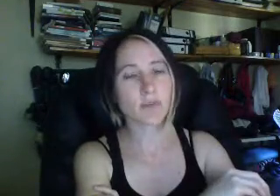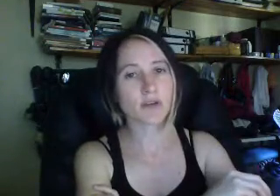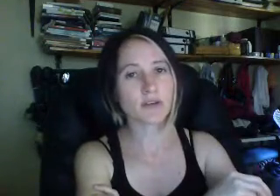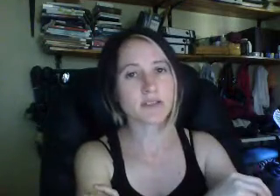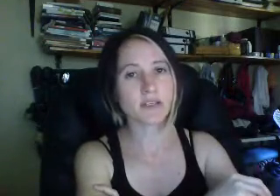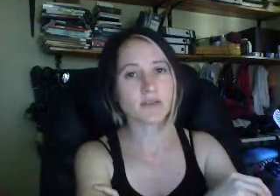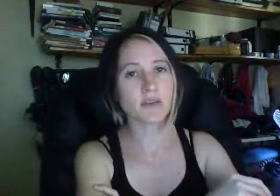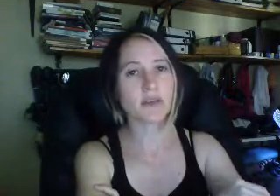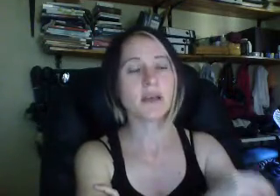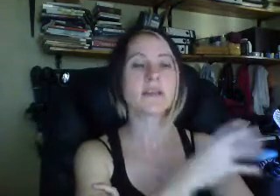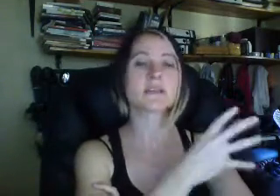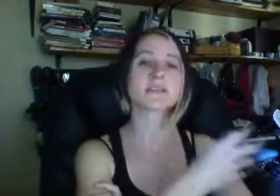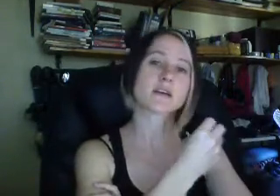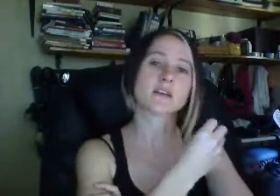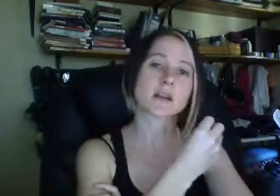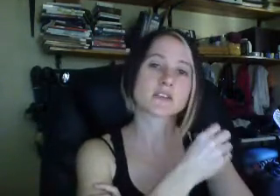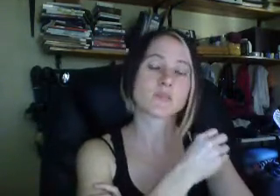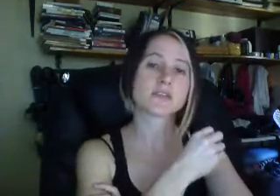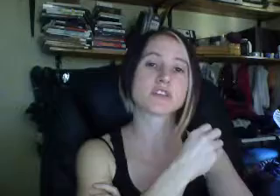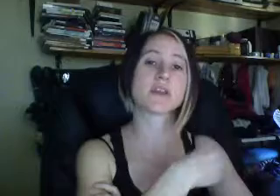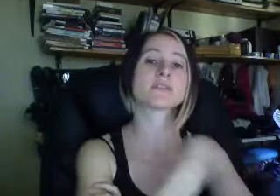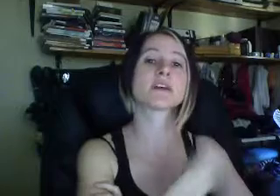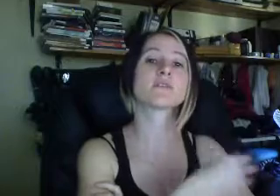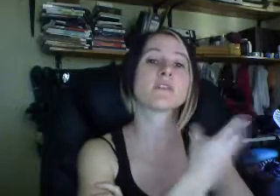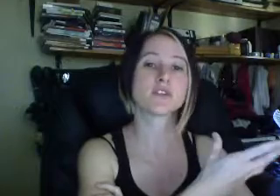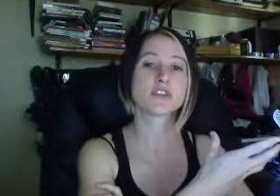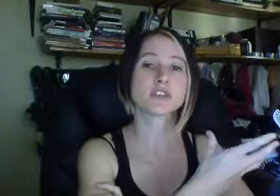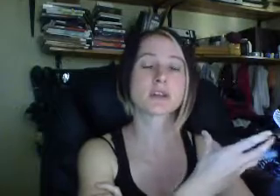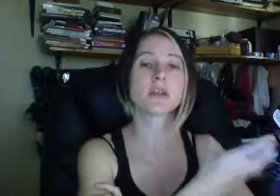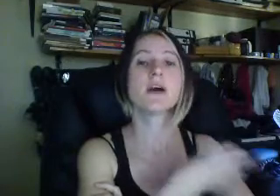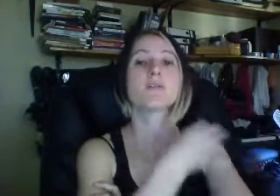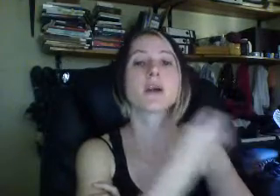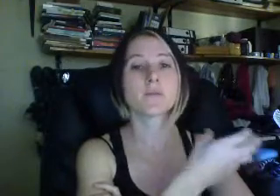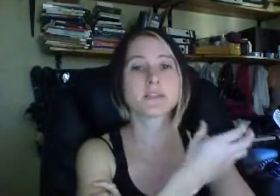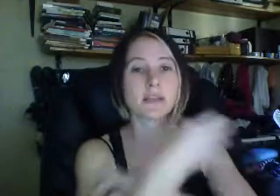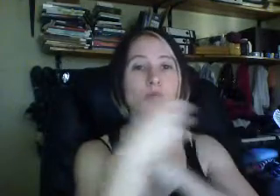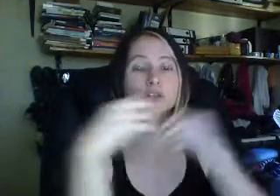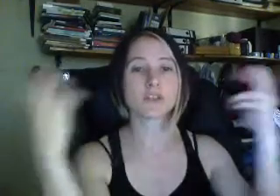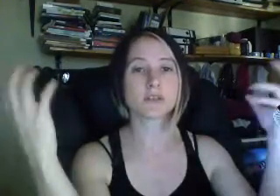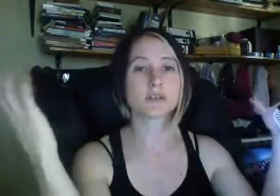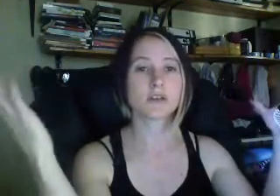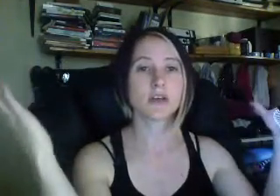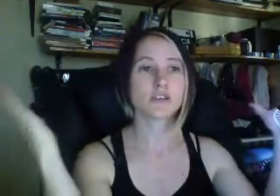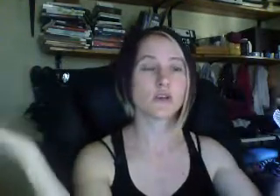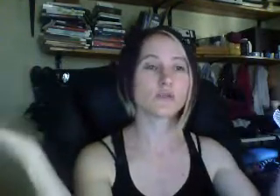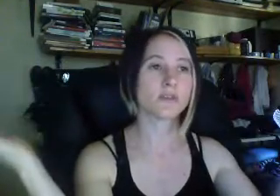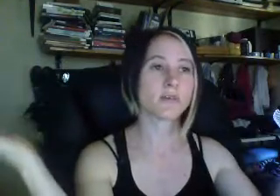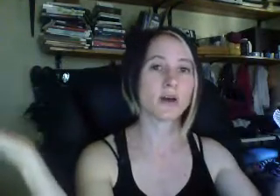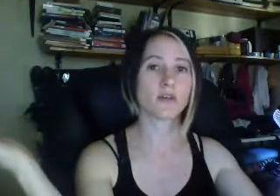happening on the TV, they suck it in like a sponge, and their self-definition becomes that which is shown to them by